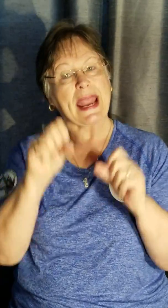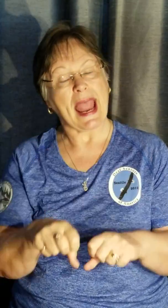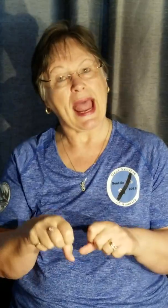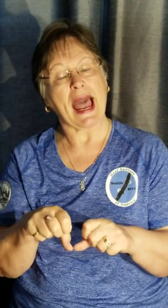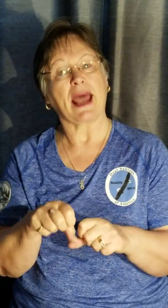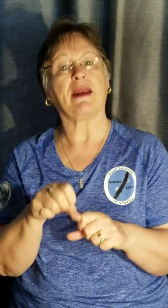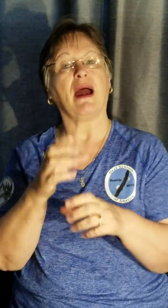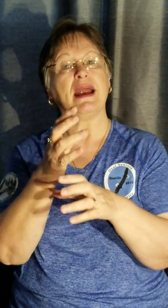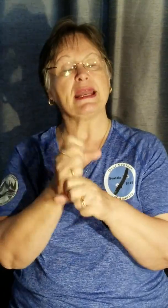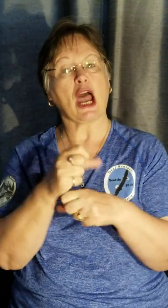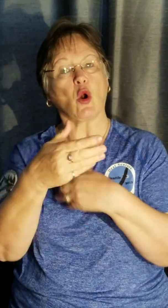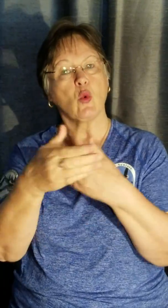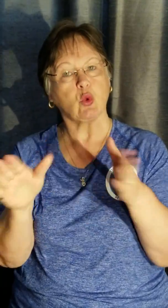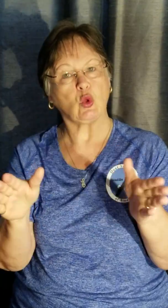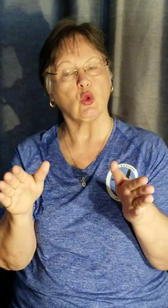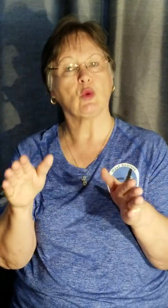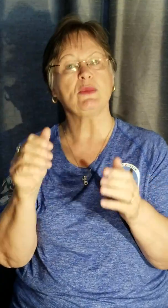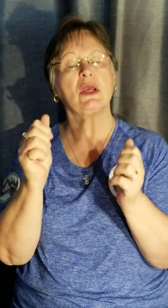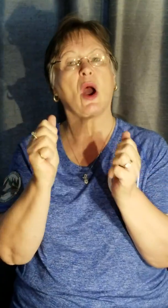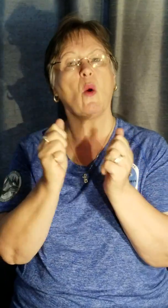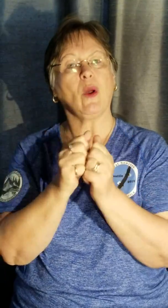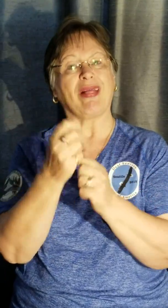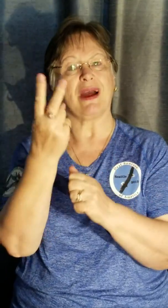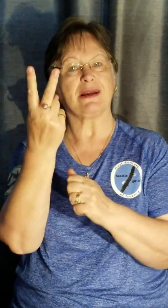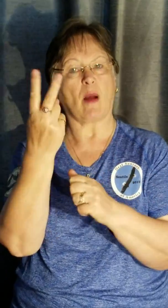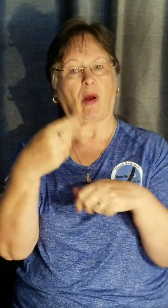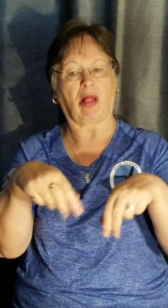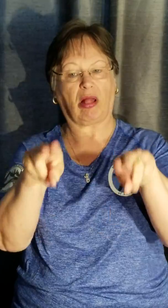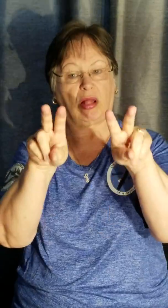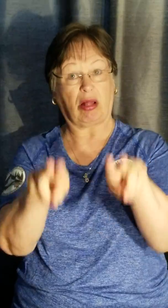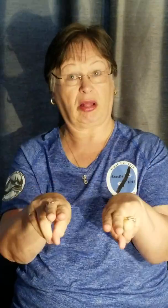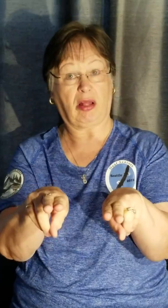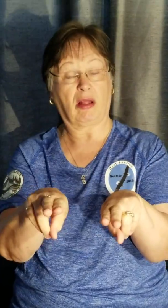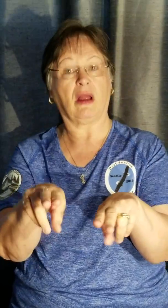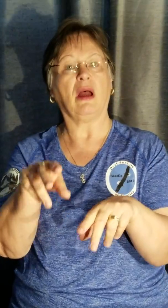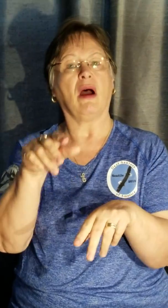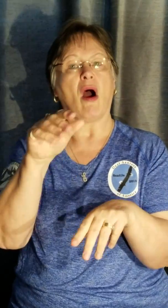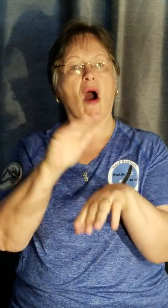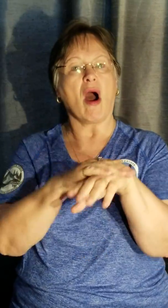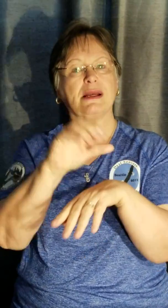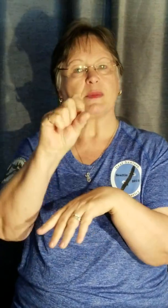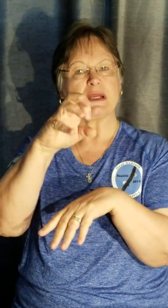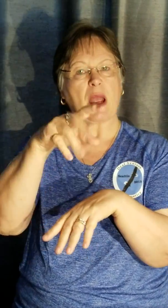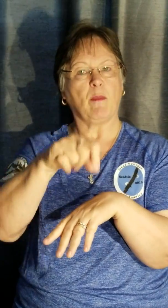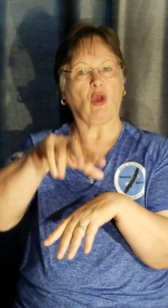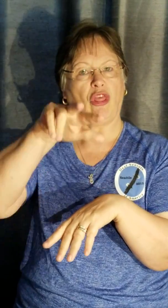I'm so sorry for that.